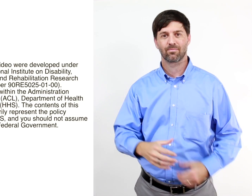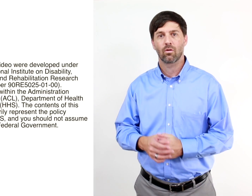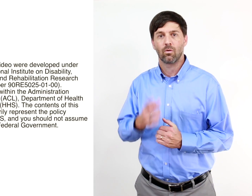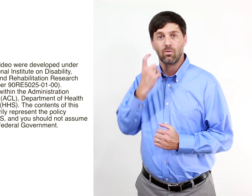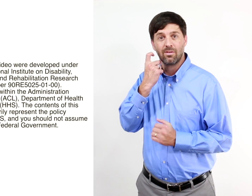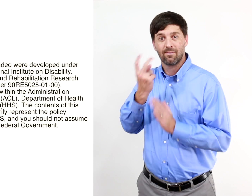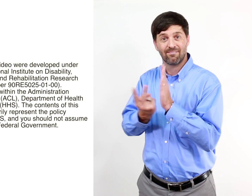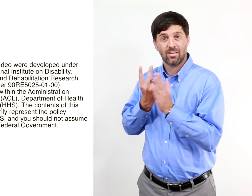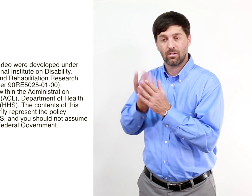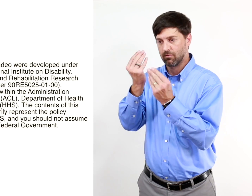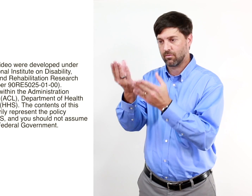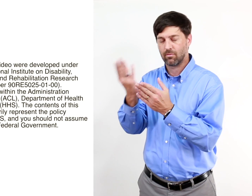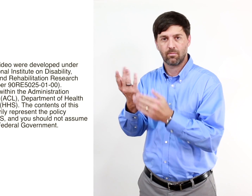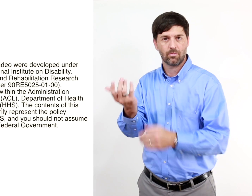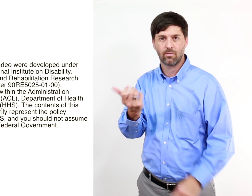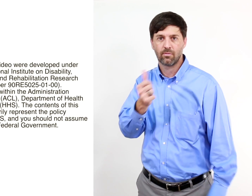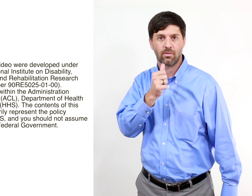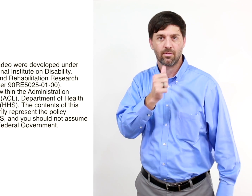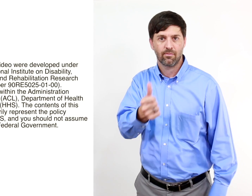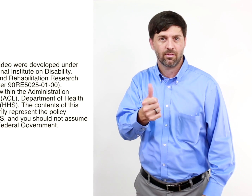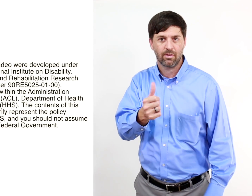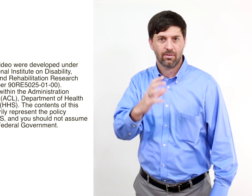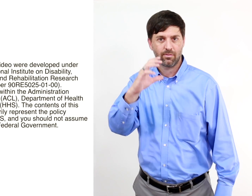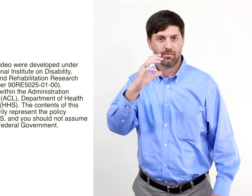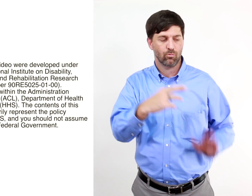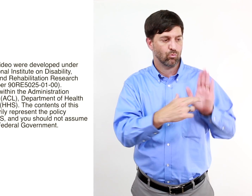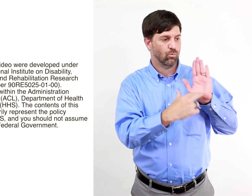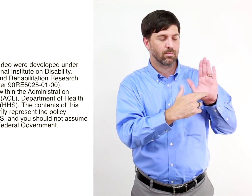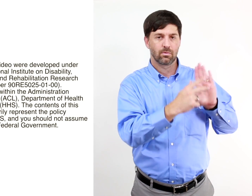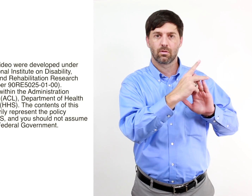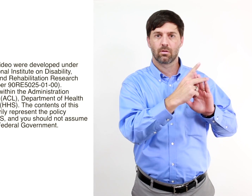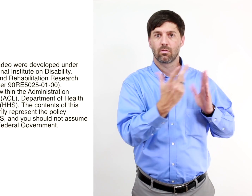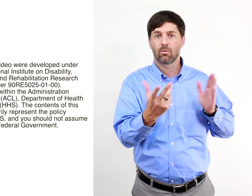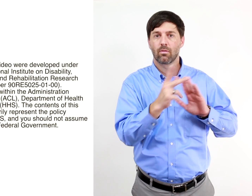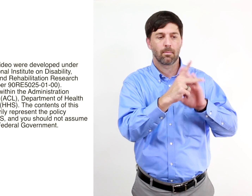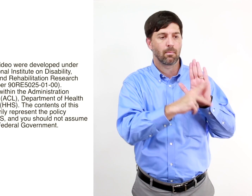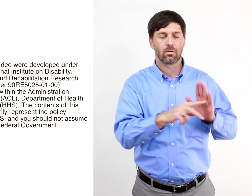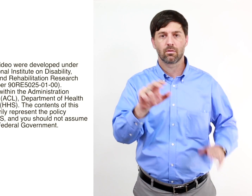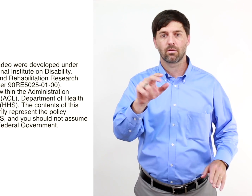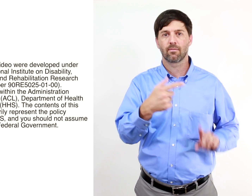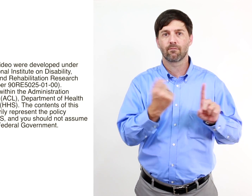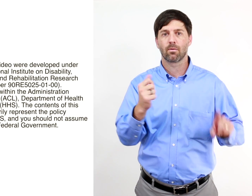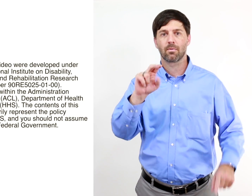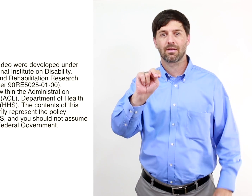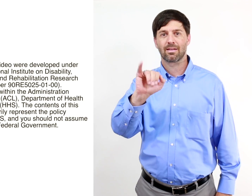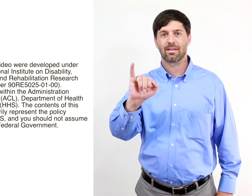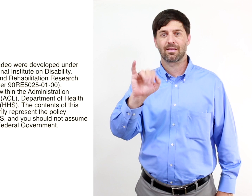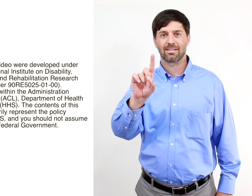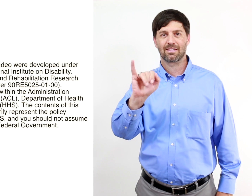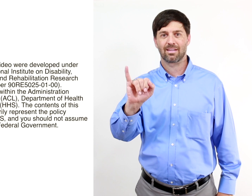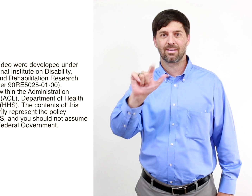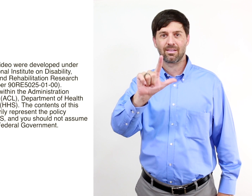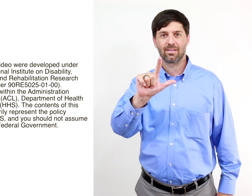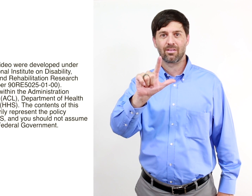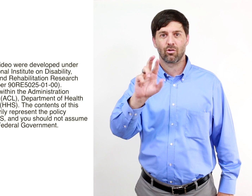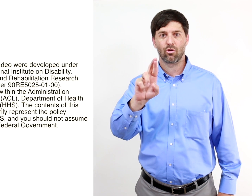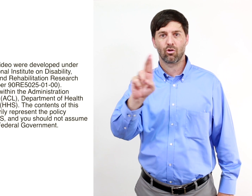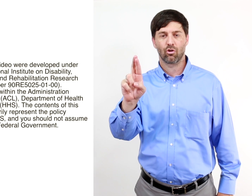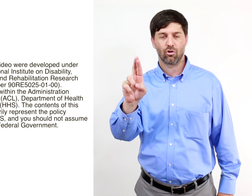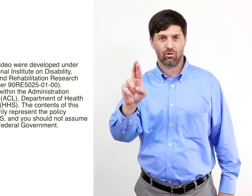The contents of this video do not necessarily represent the policy of NIDILRR, ACL, HHS, and you